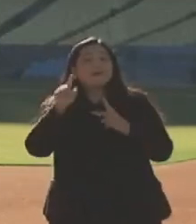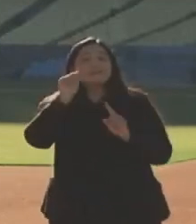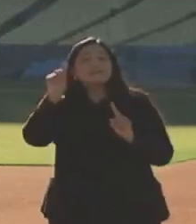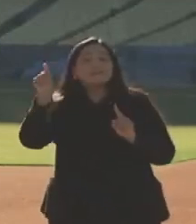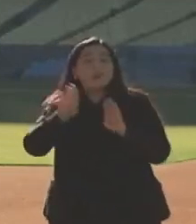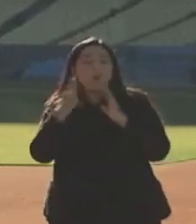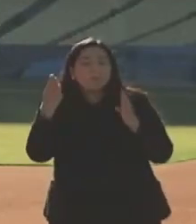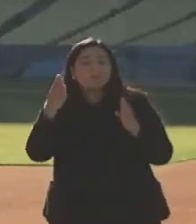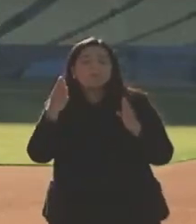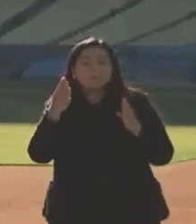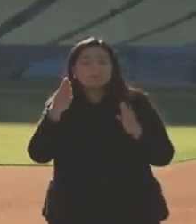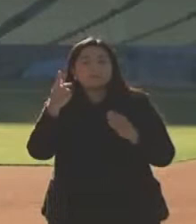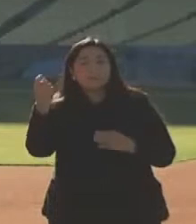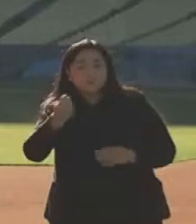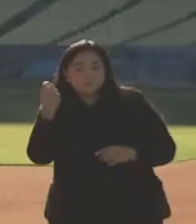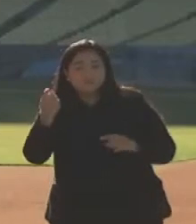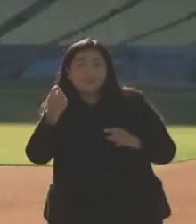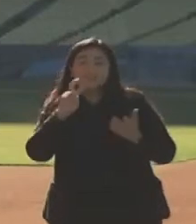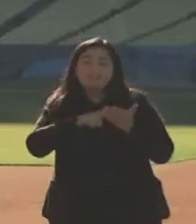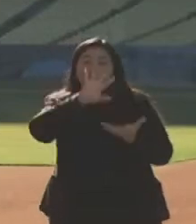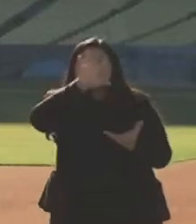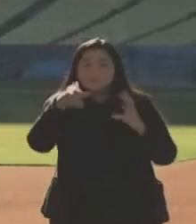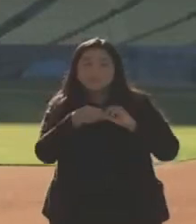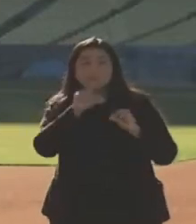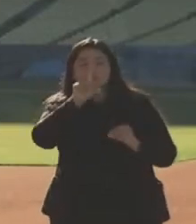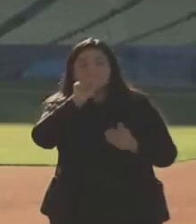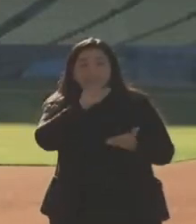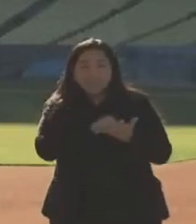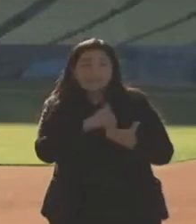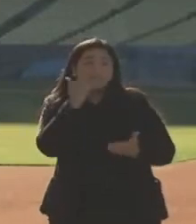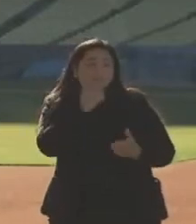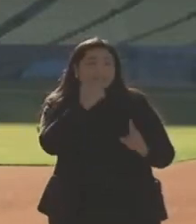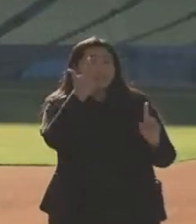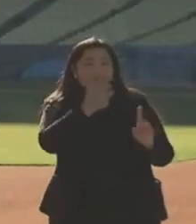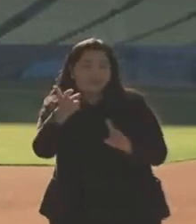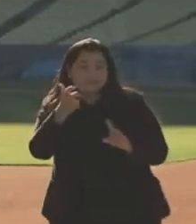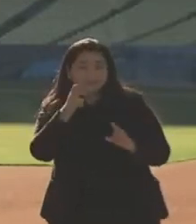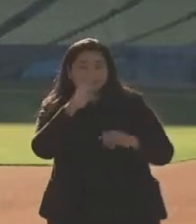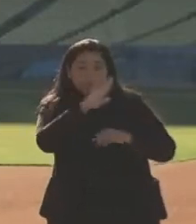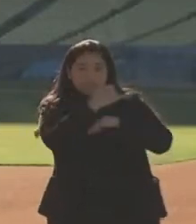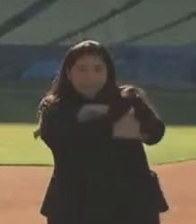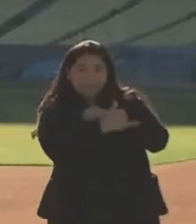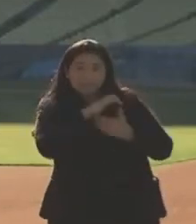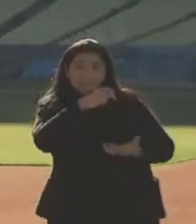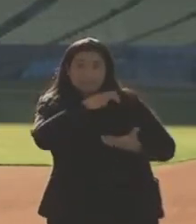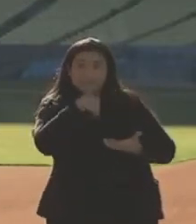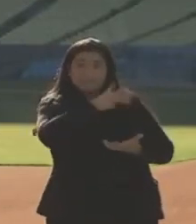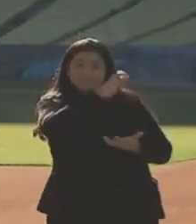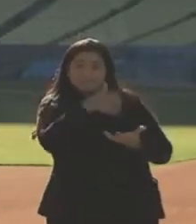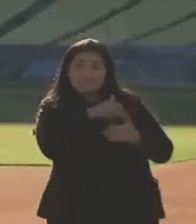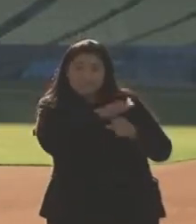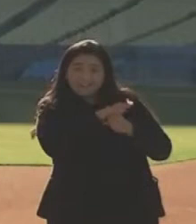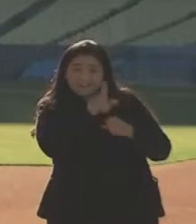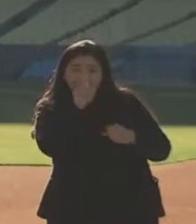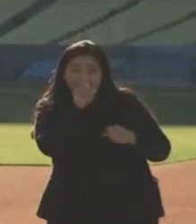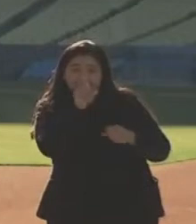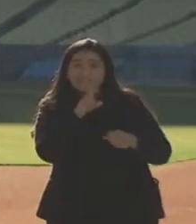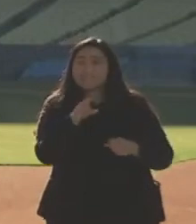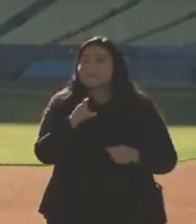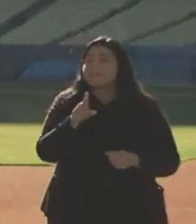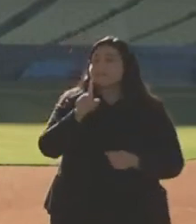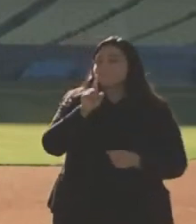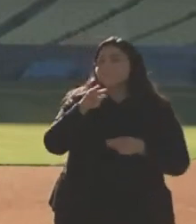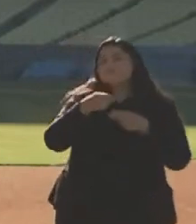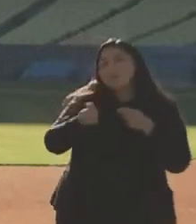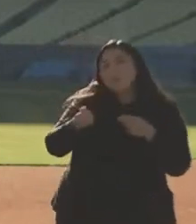20,000 per day, will the county have enough of the vaccine to keep up with the demand? The short answer is I don't know. I hope so,